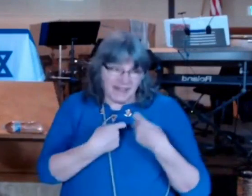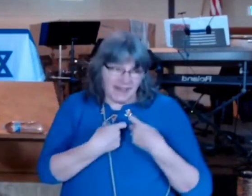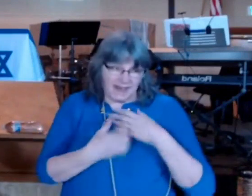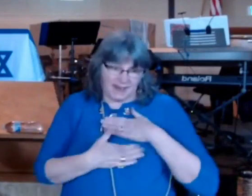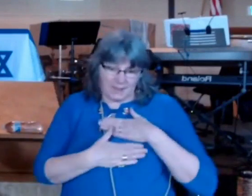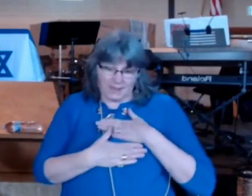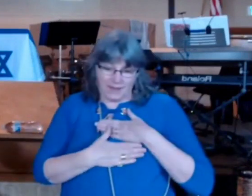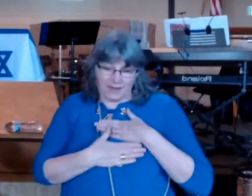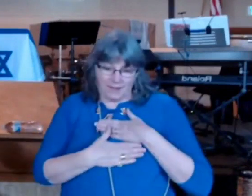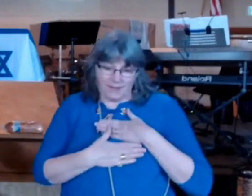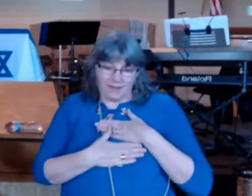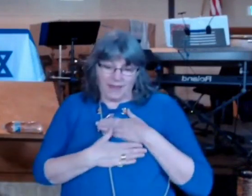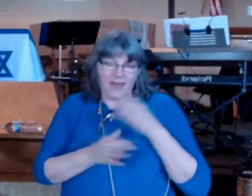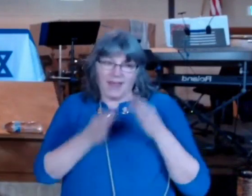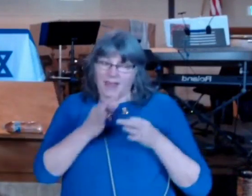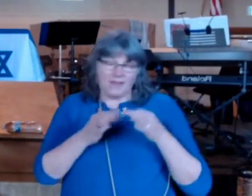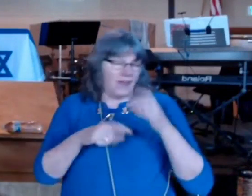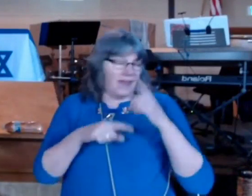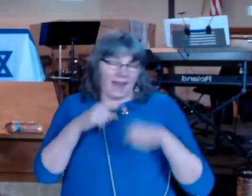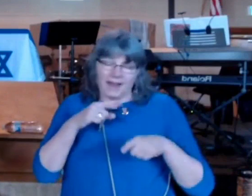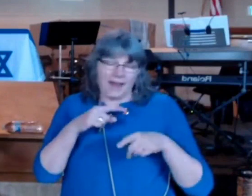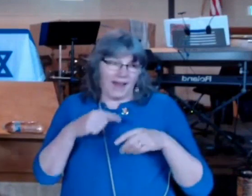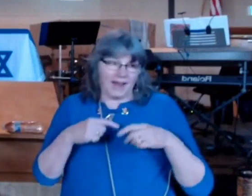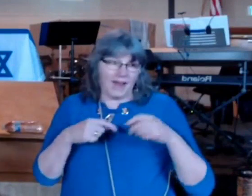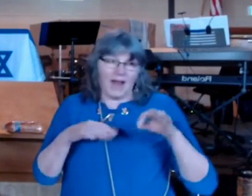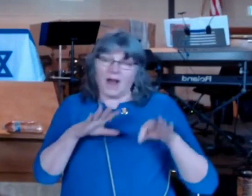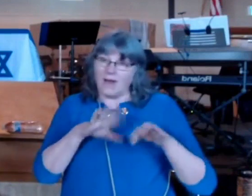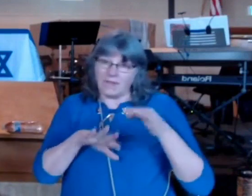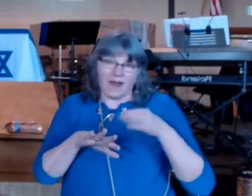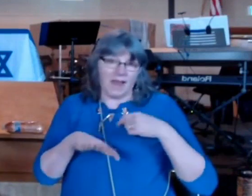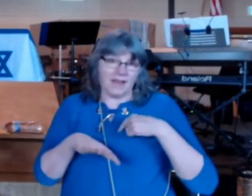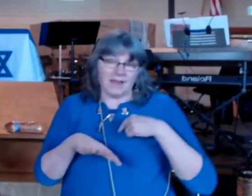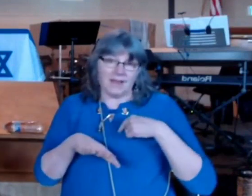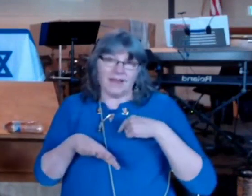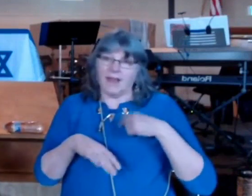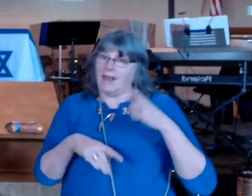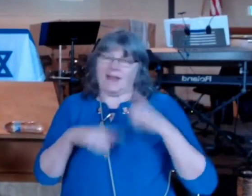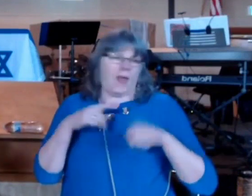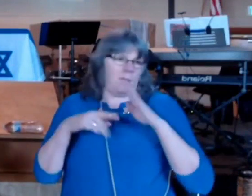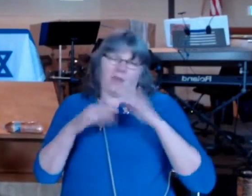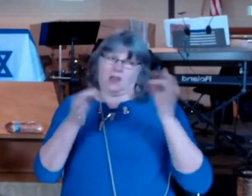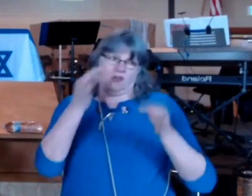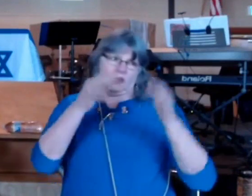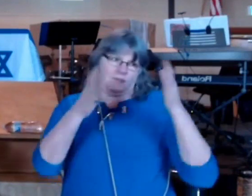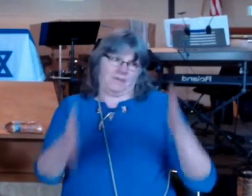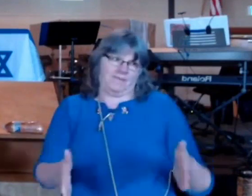judge a case they're supposed to say if they feel they're fit or unfit if they have